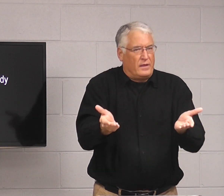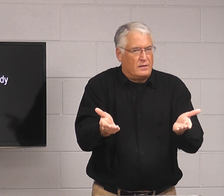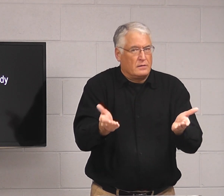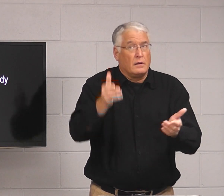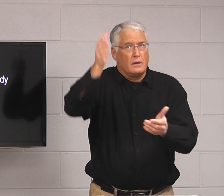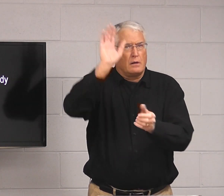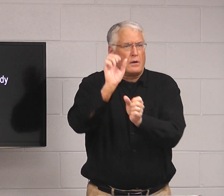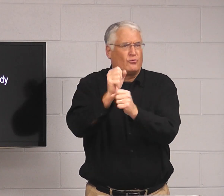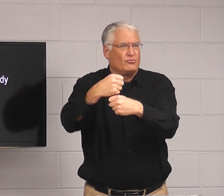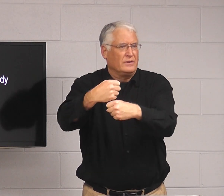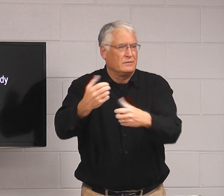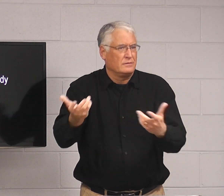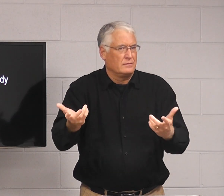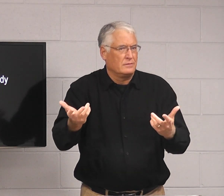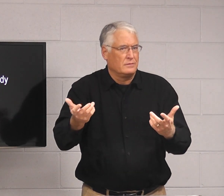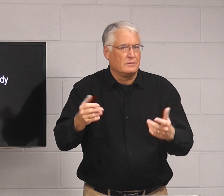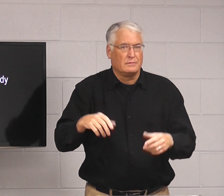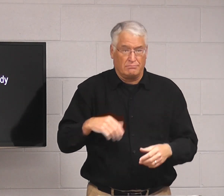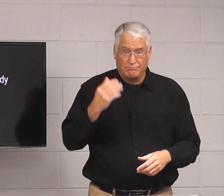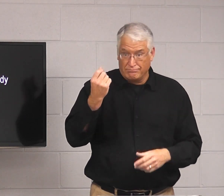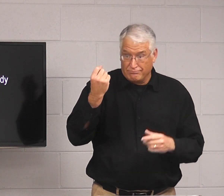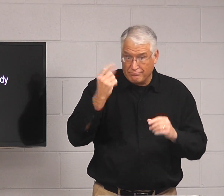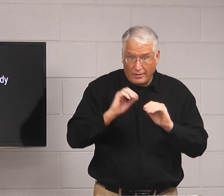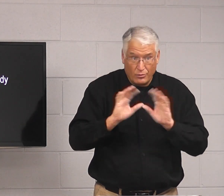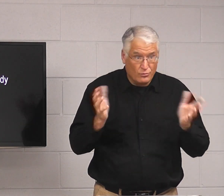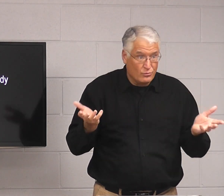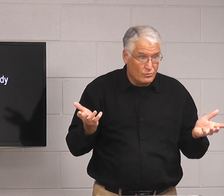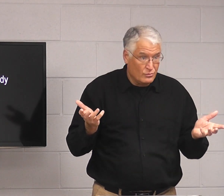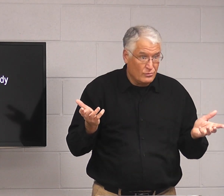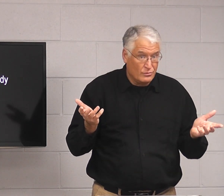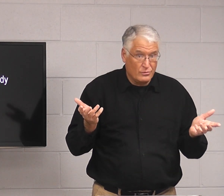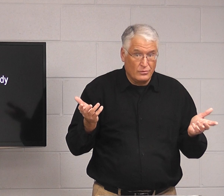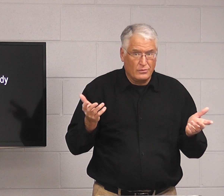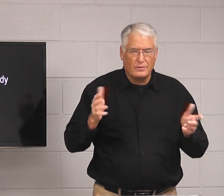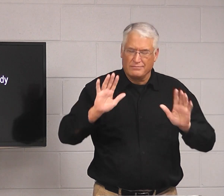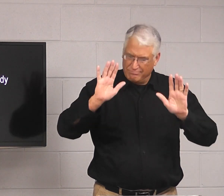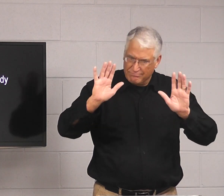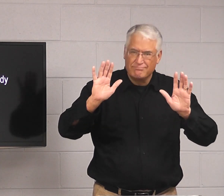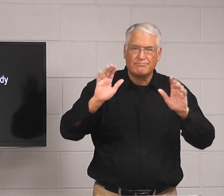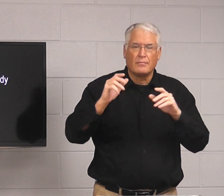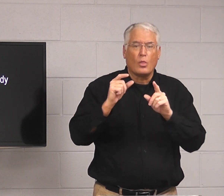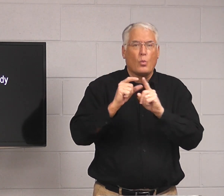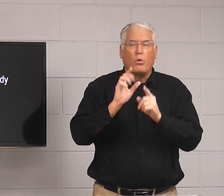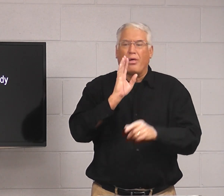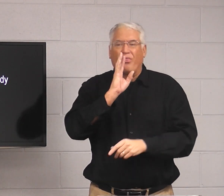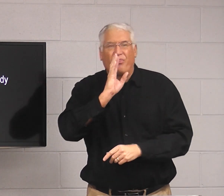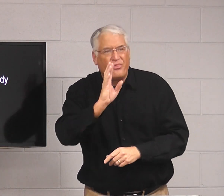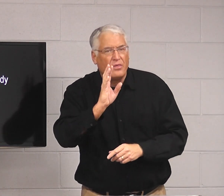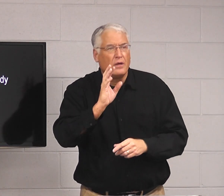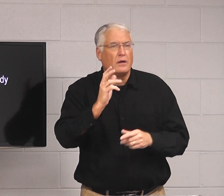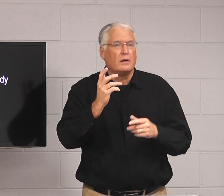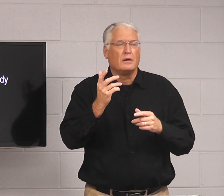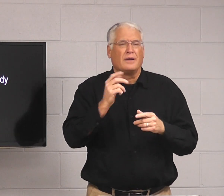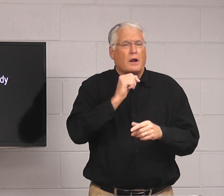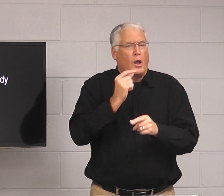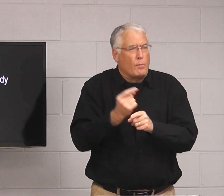bad about things that God created. Do understand? Is that clear? So you have to be careful. Those filthy